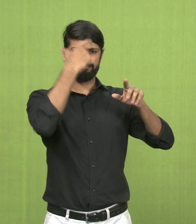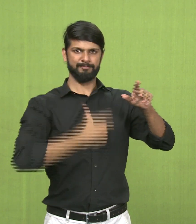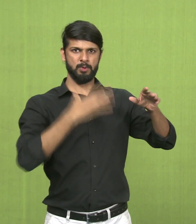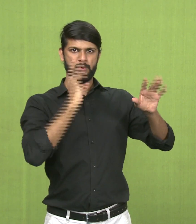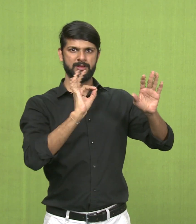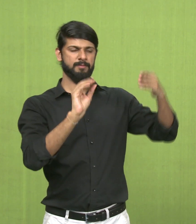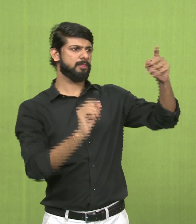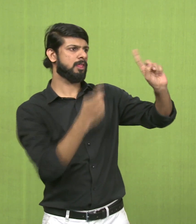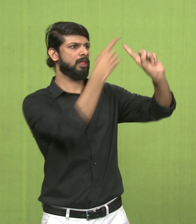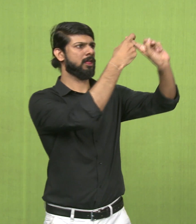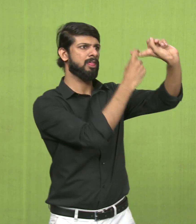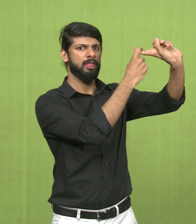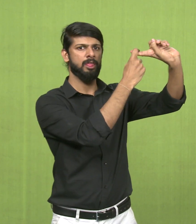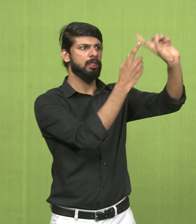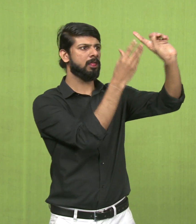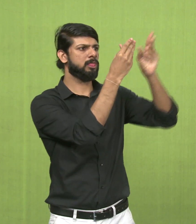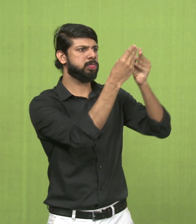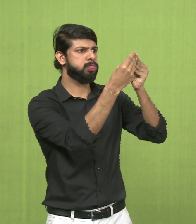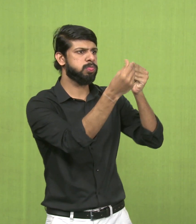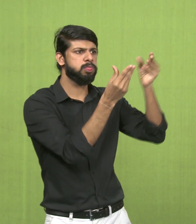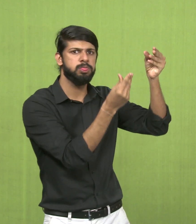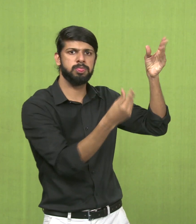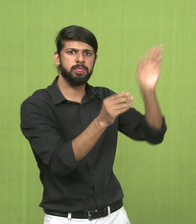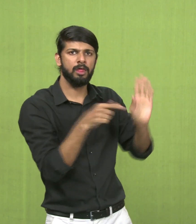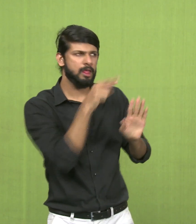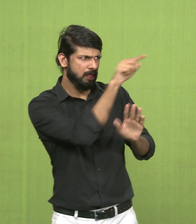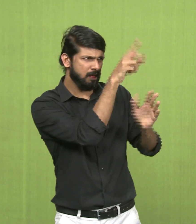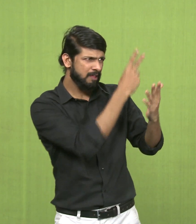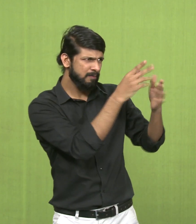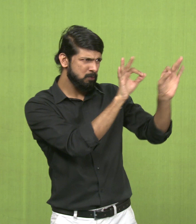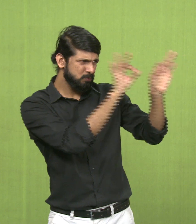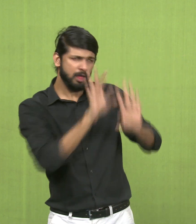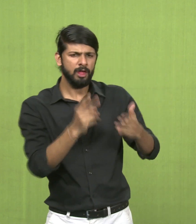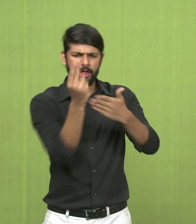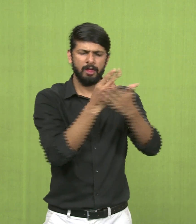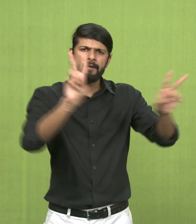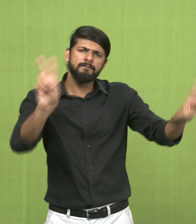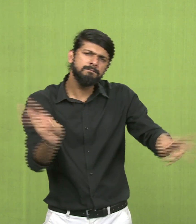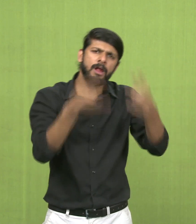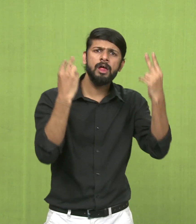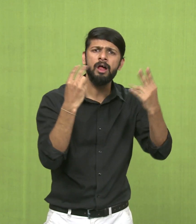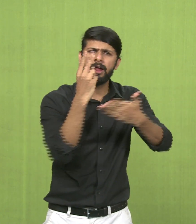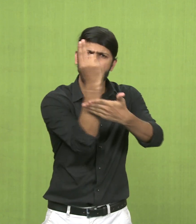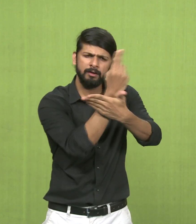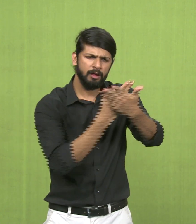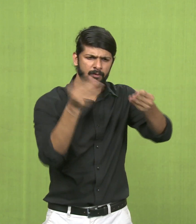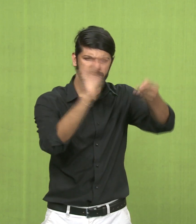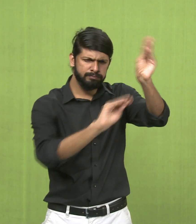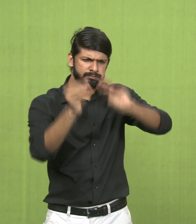Example, if a human being is depicted with the entire form very different, very altered,